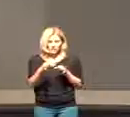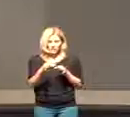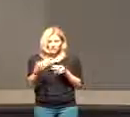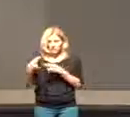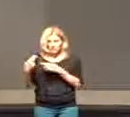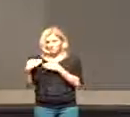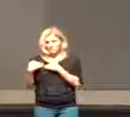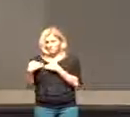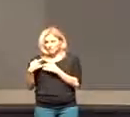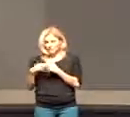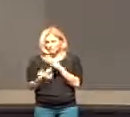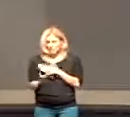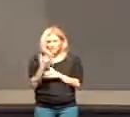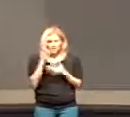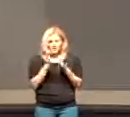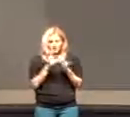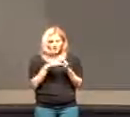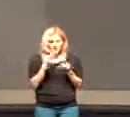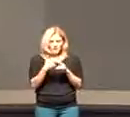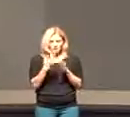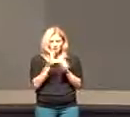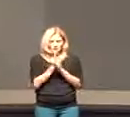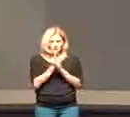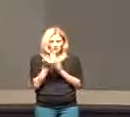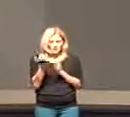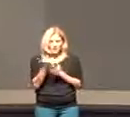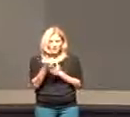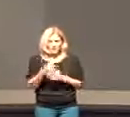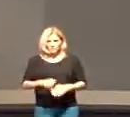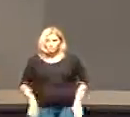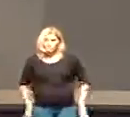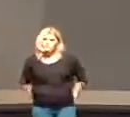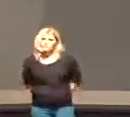you've laid on our heart this morning and it is in Jesus name we pray amen let's stand together as we sing